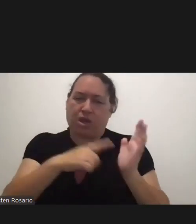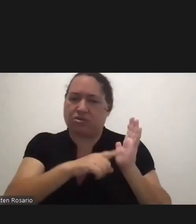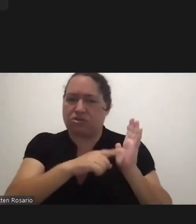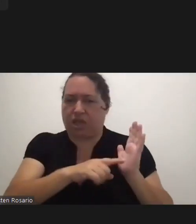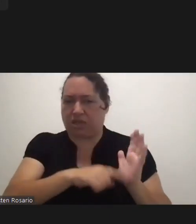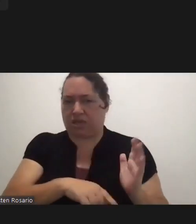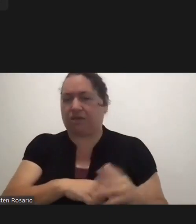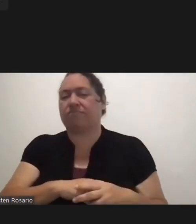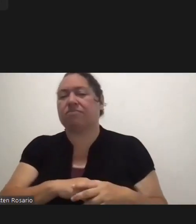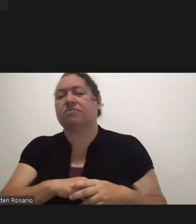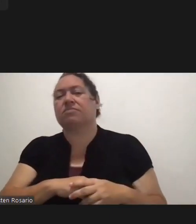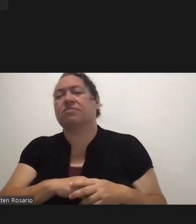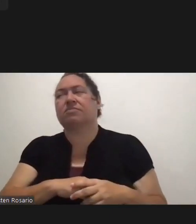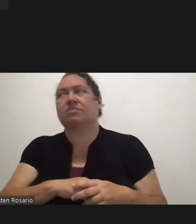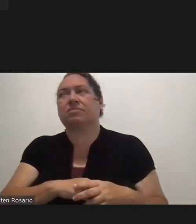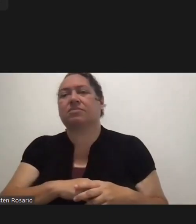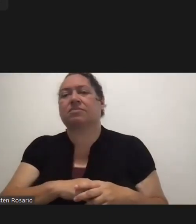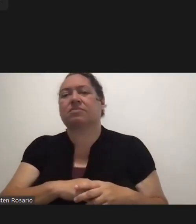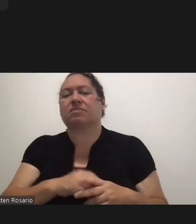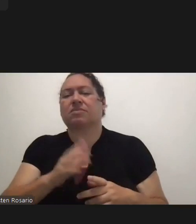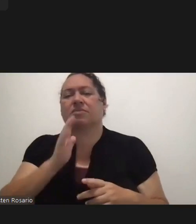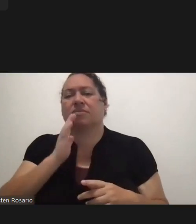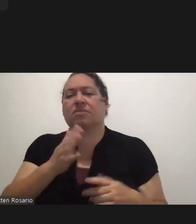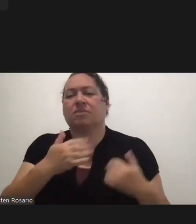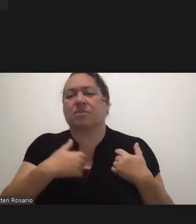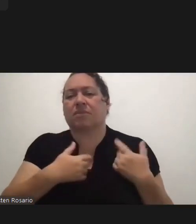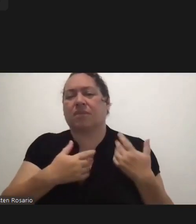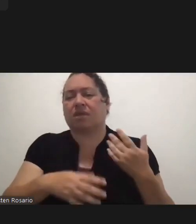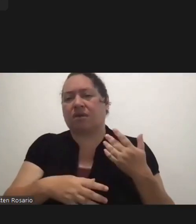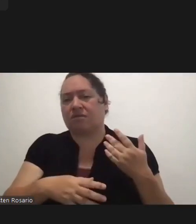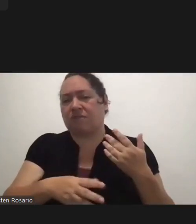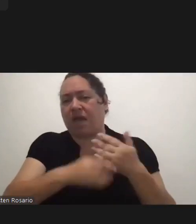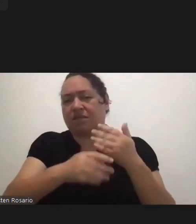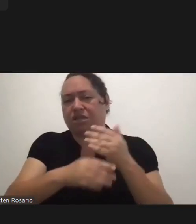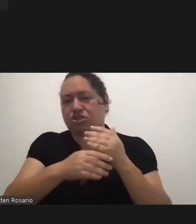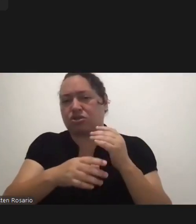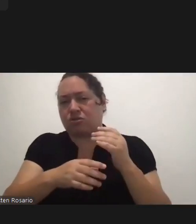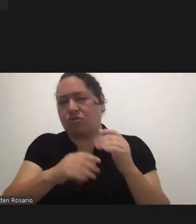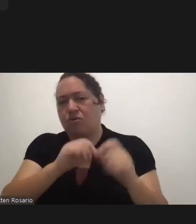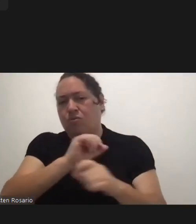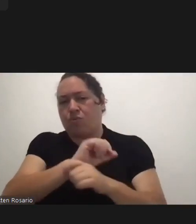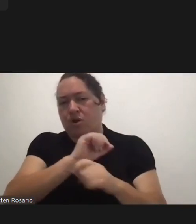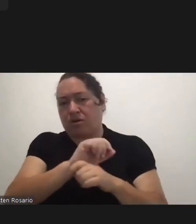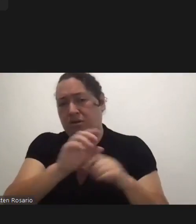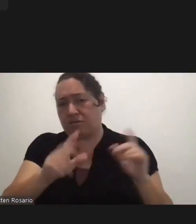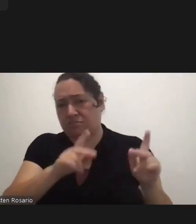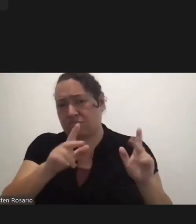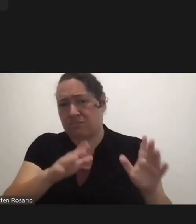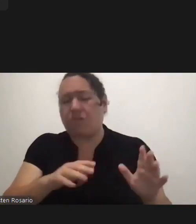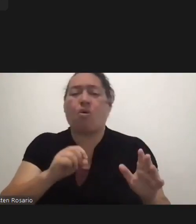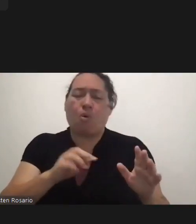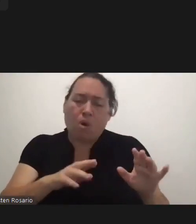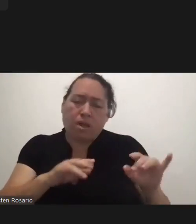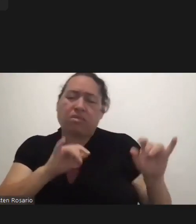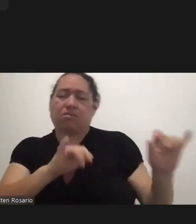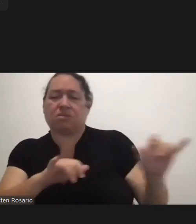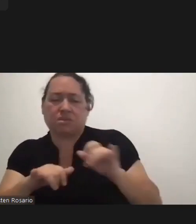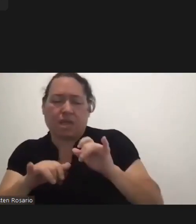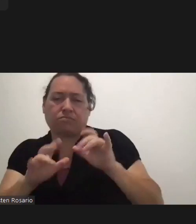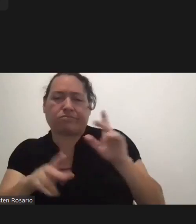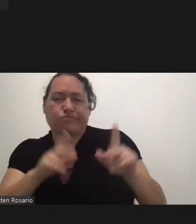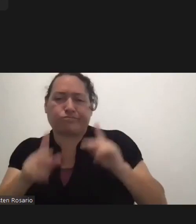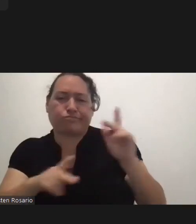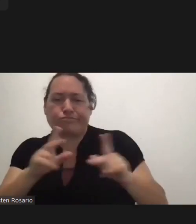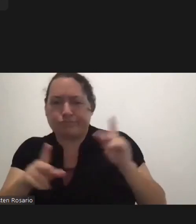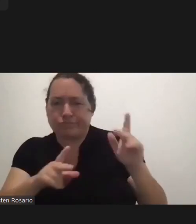Okay. And so will there be additional folks at the airport, I guess, or maybe will it be the same folks who are there now who are kind